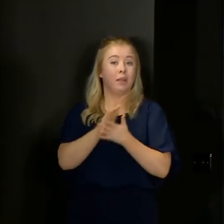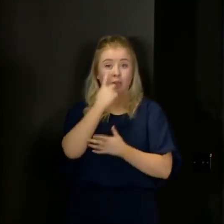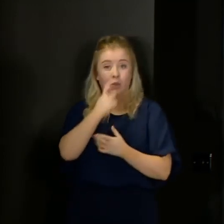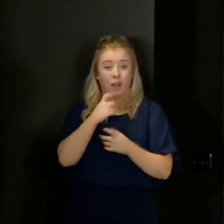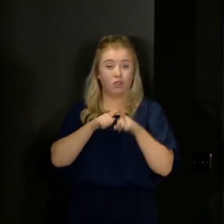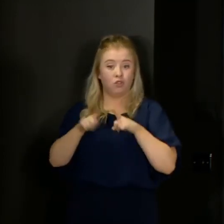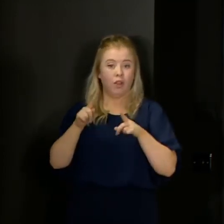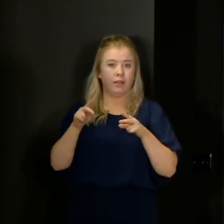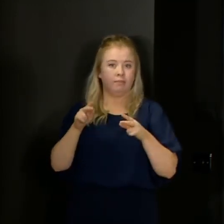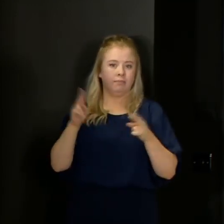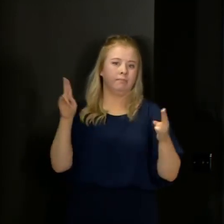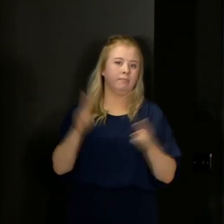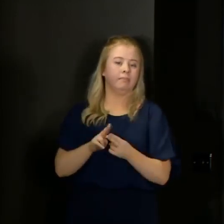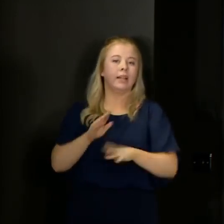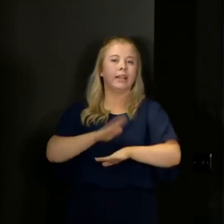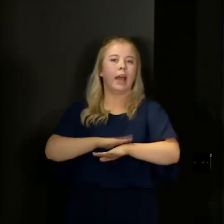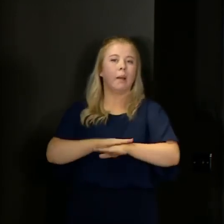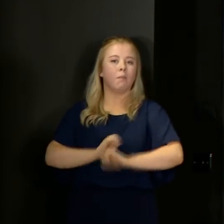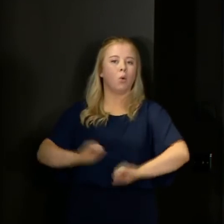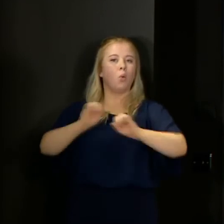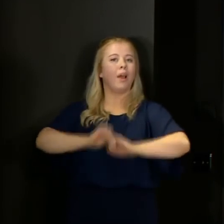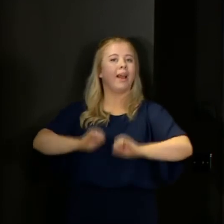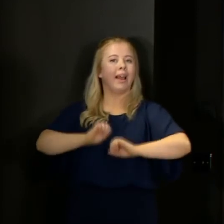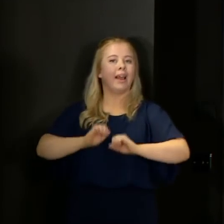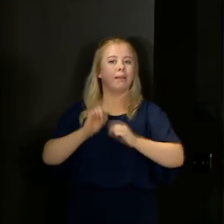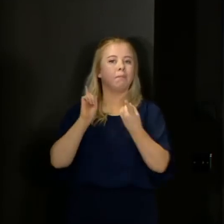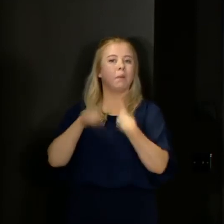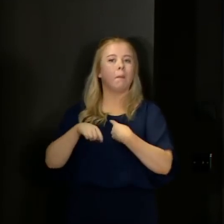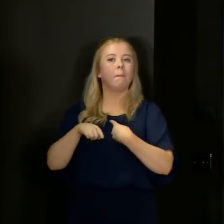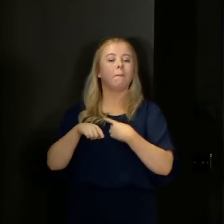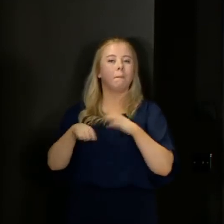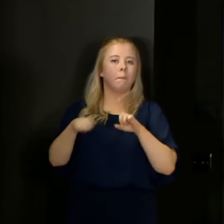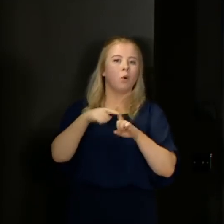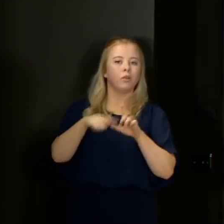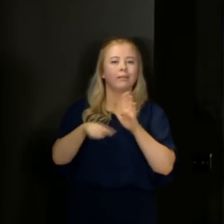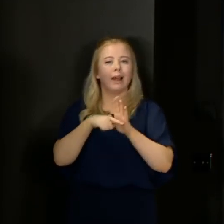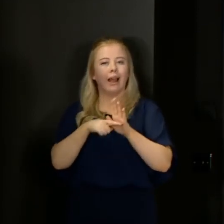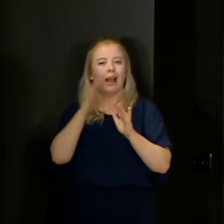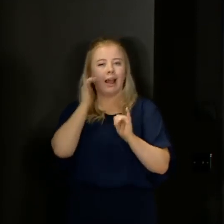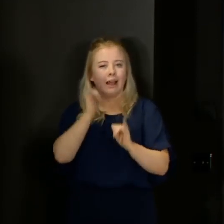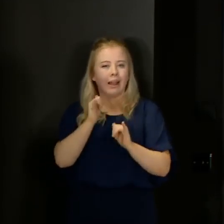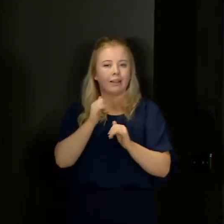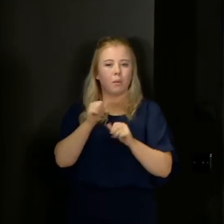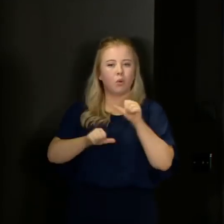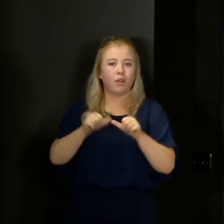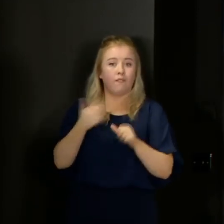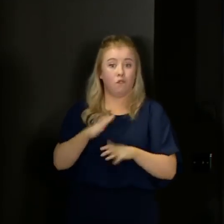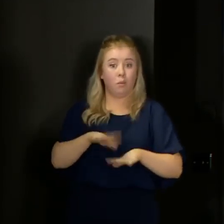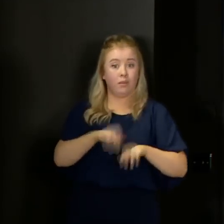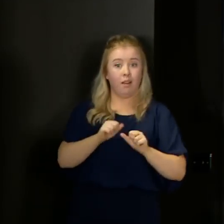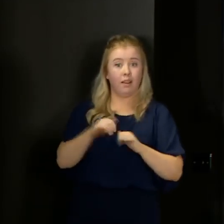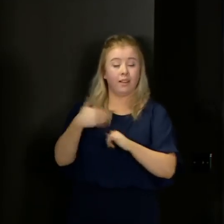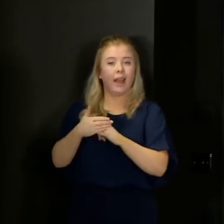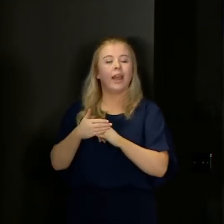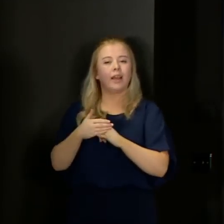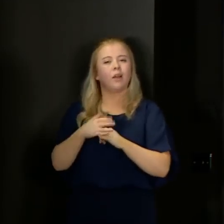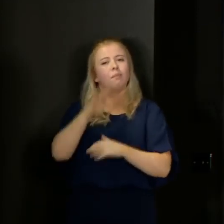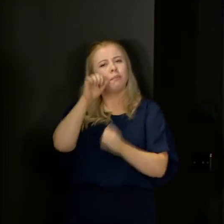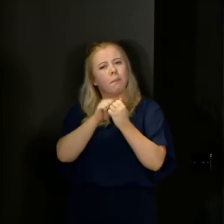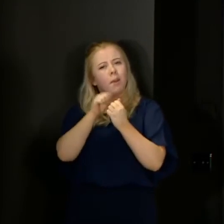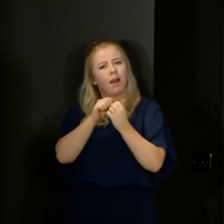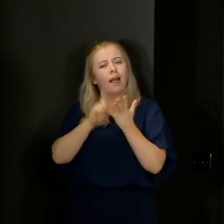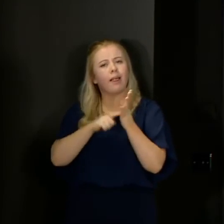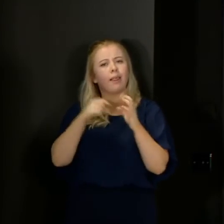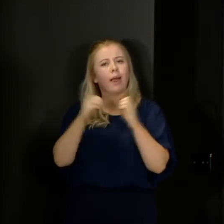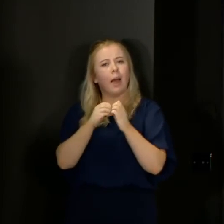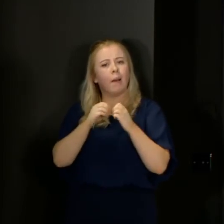reduce the amount of time it takes for the whole testing process from beginning to end. We should remember that the lab part of